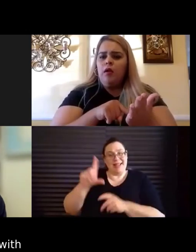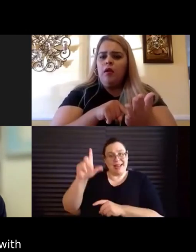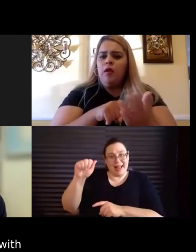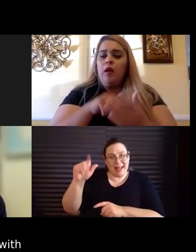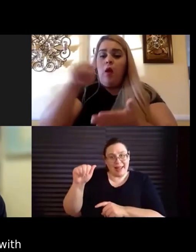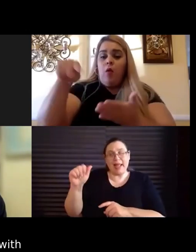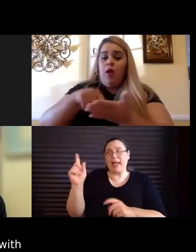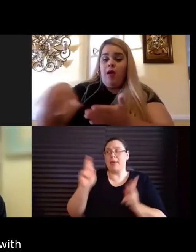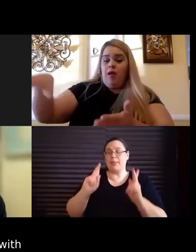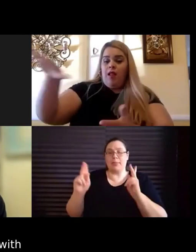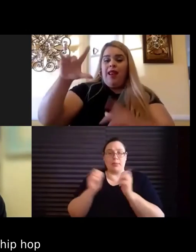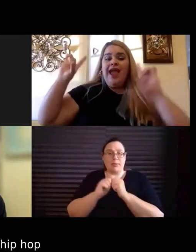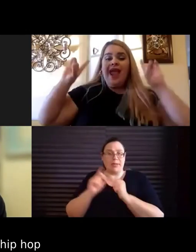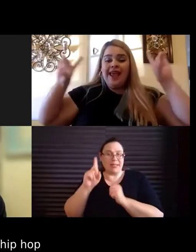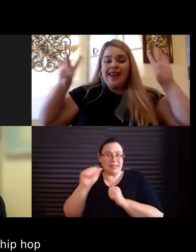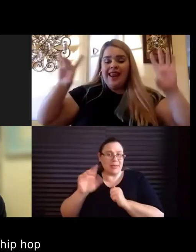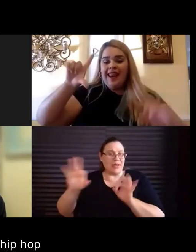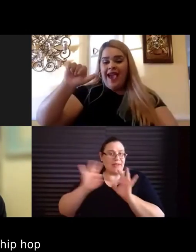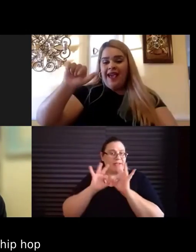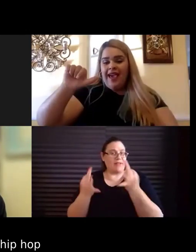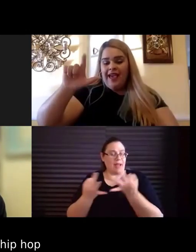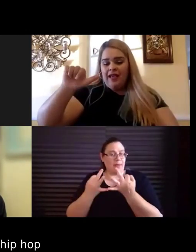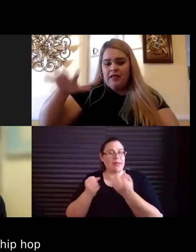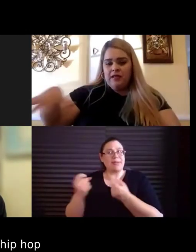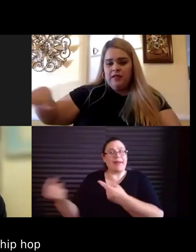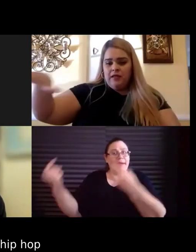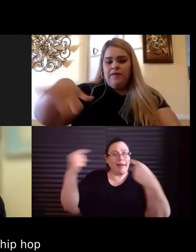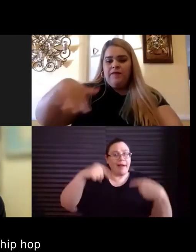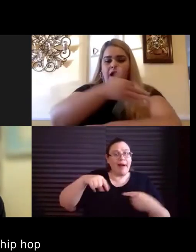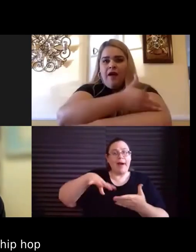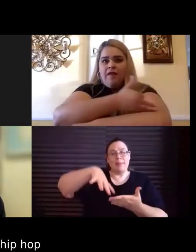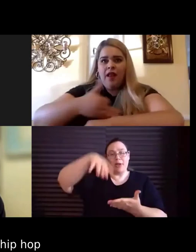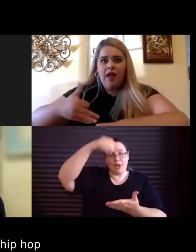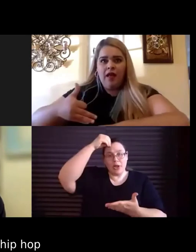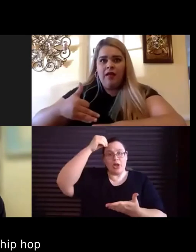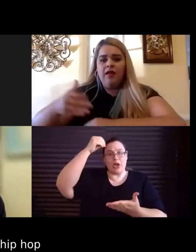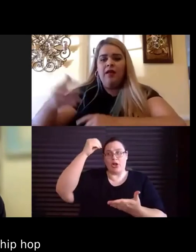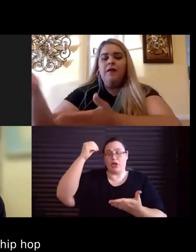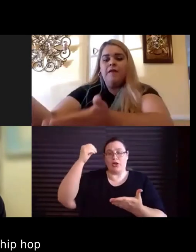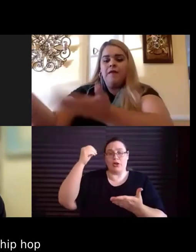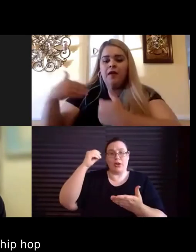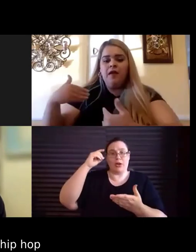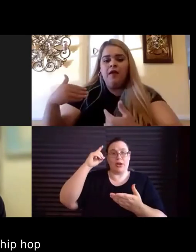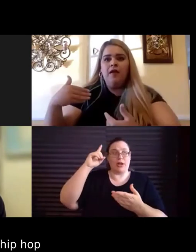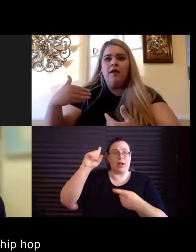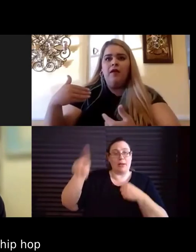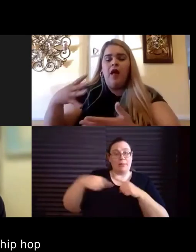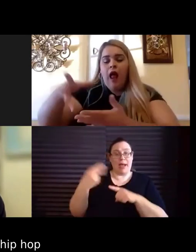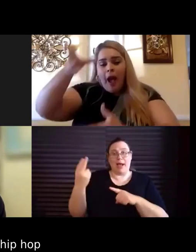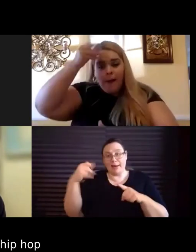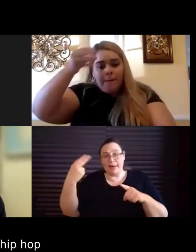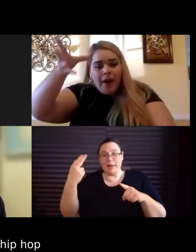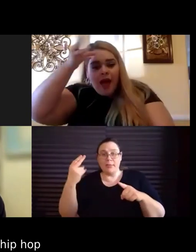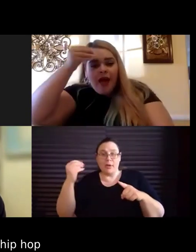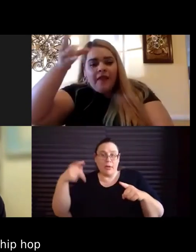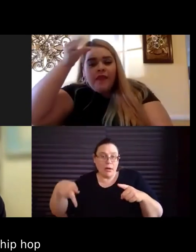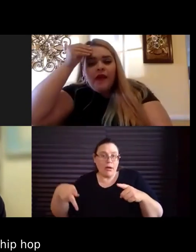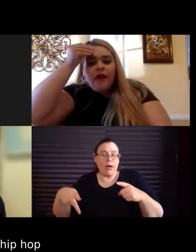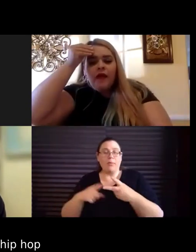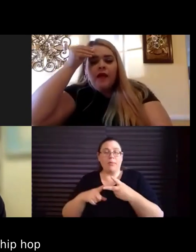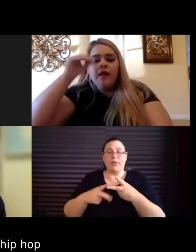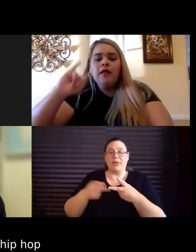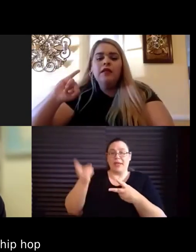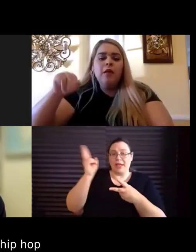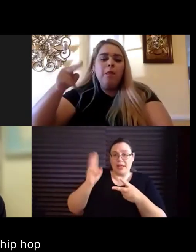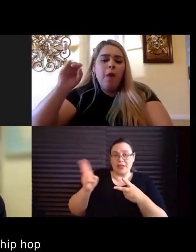with disabilities and their families can come learn about not only Quip Hop, but the history of the disability rights movement,